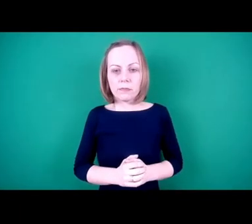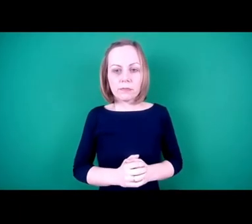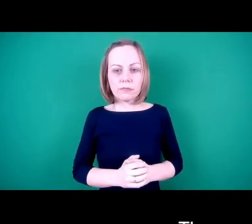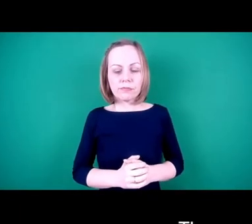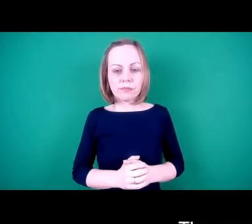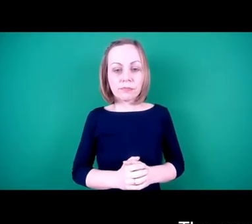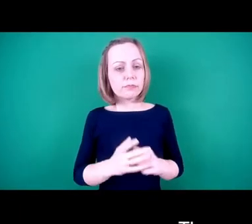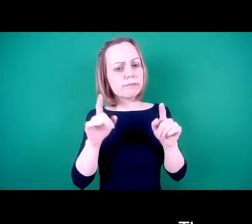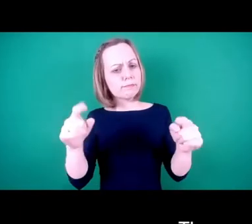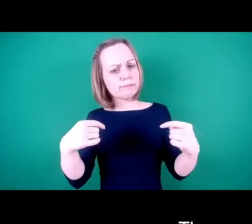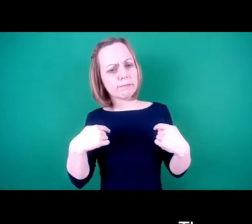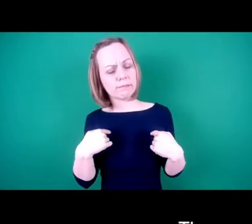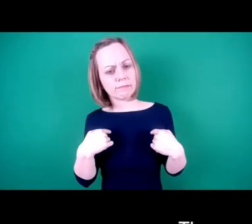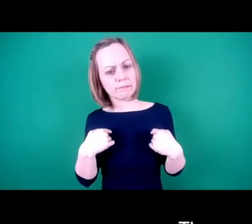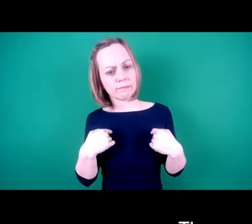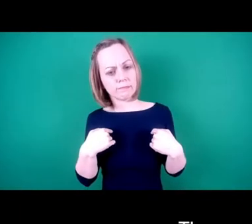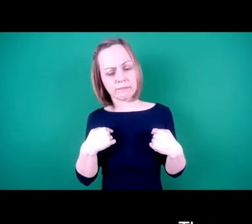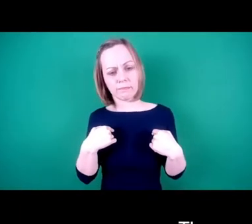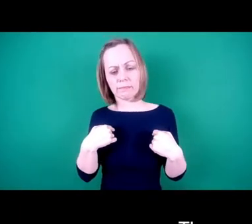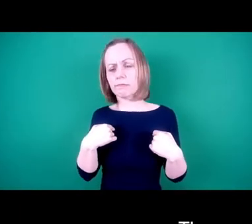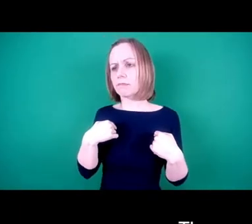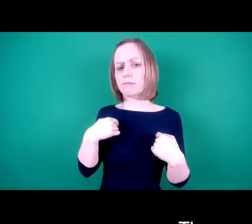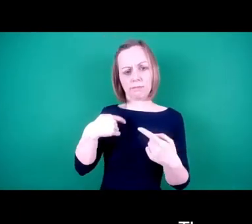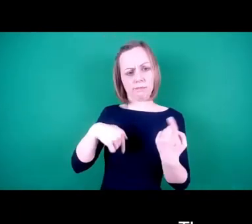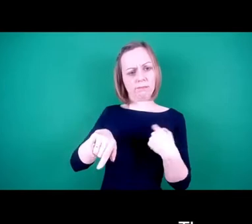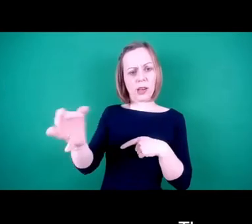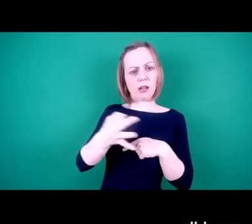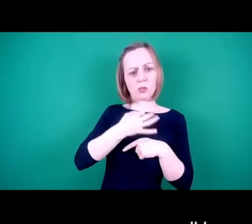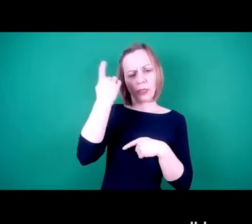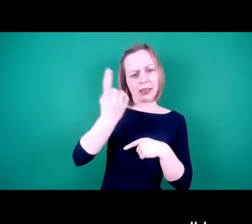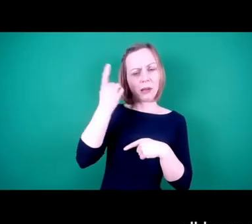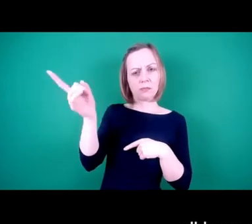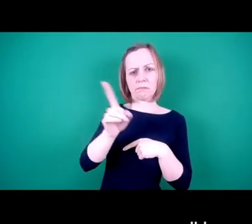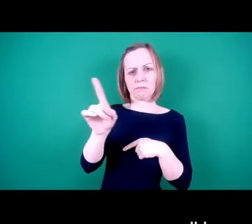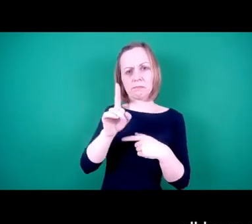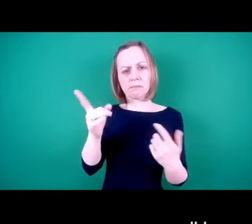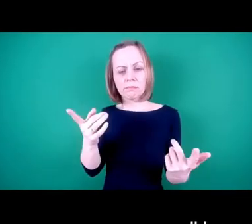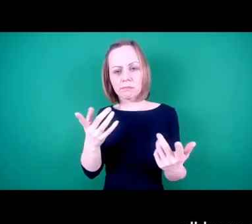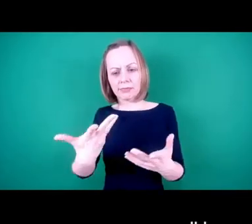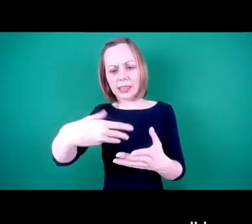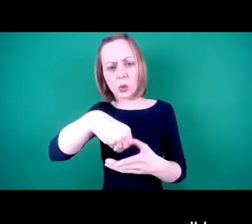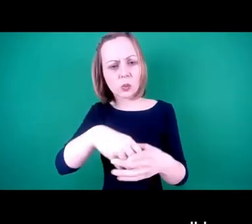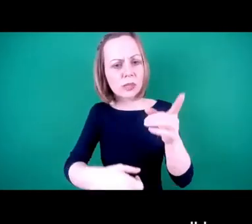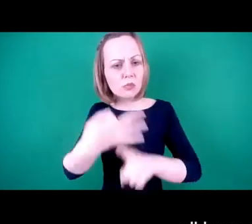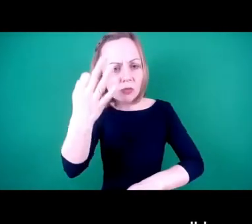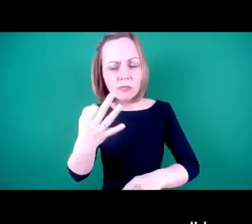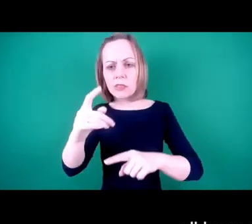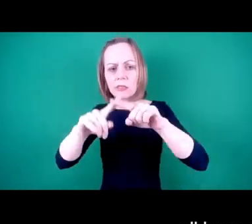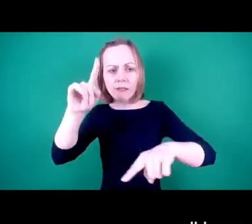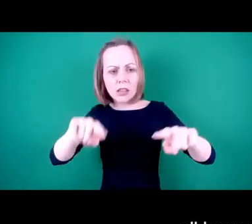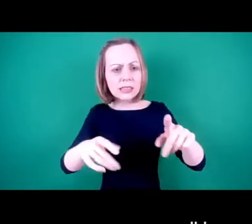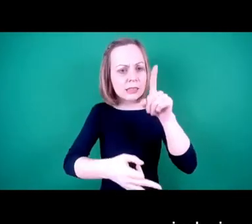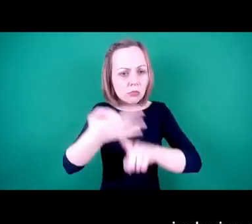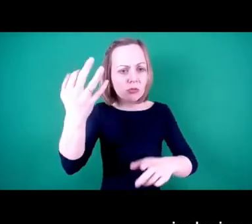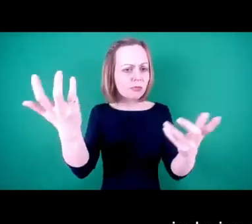The question I've been asked to think about, well we've all been asked to think about, is how we improve inclusion and diversity in Milton